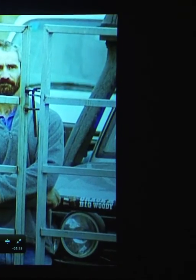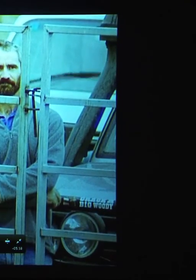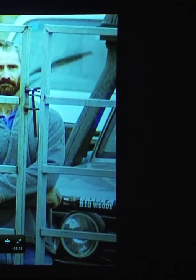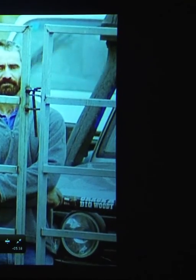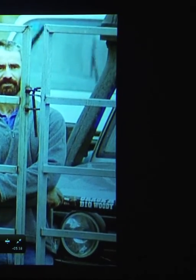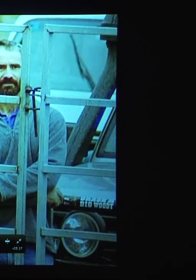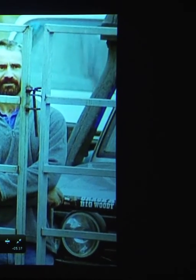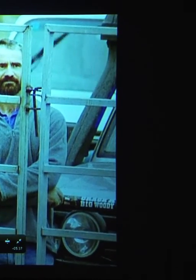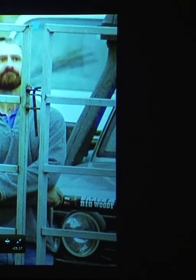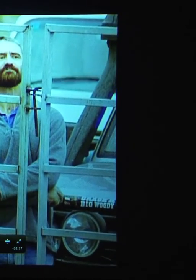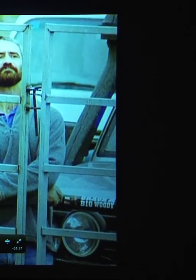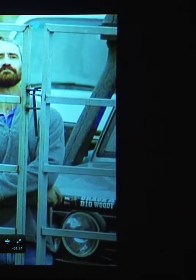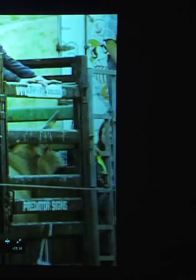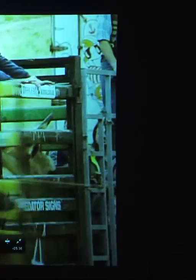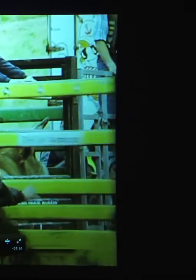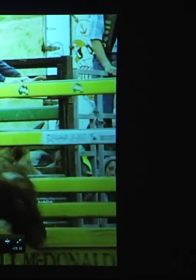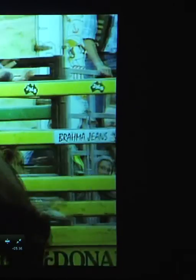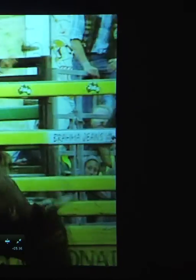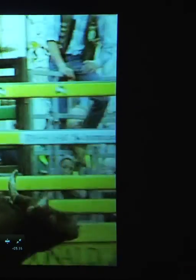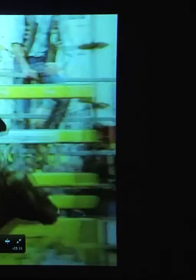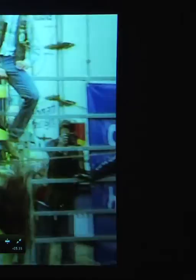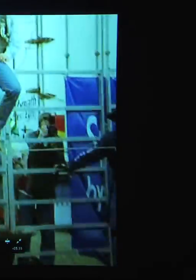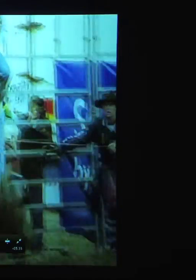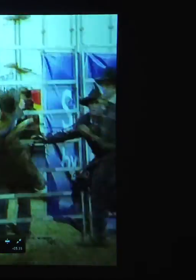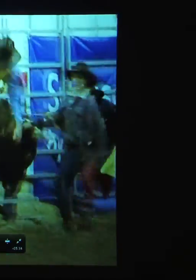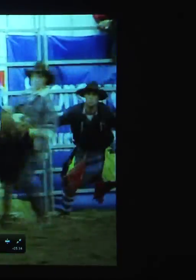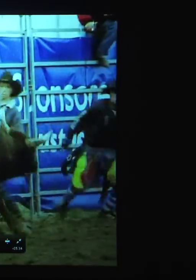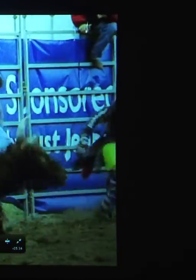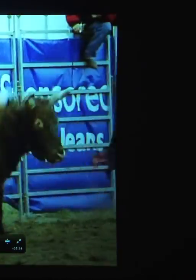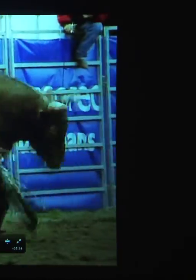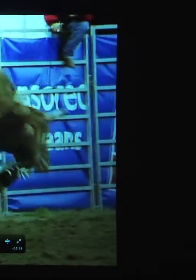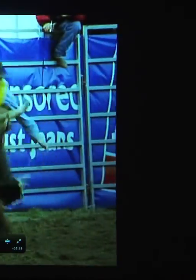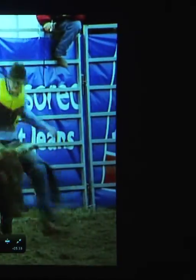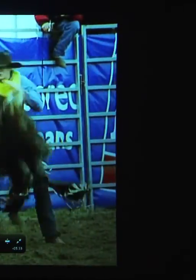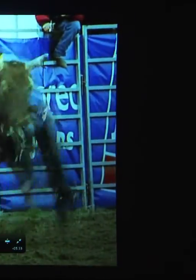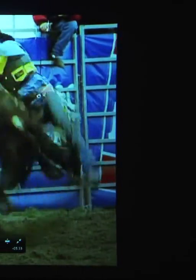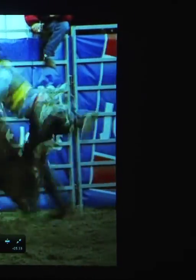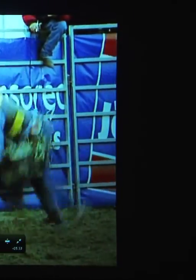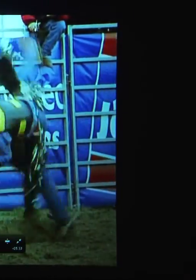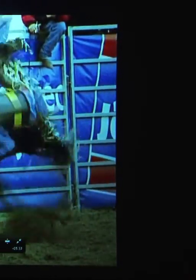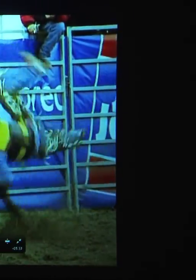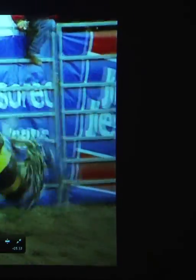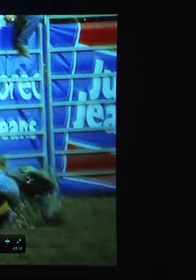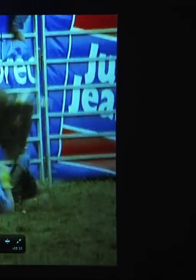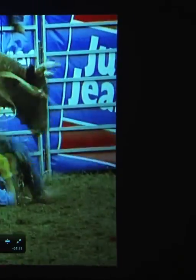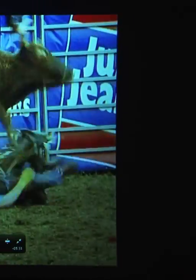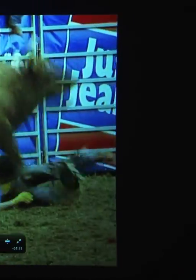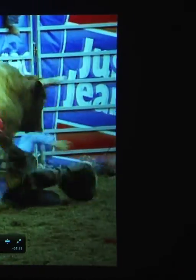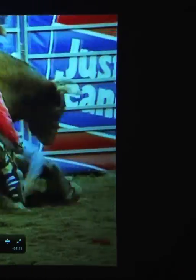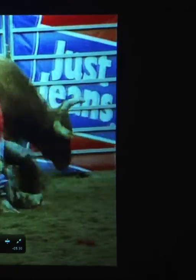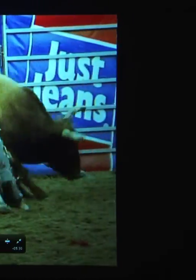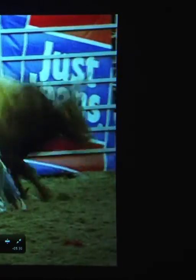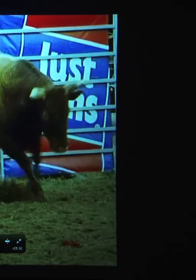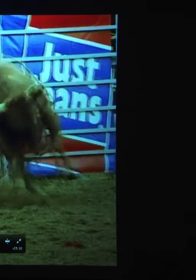with these redetta men and with the real-life cowboys of the old American West. Like them, he has to rail